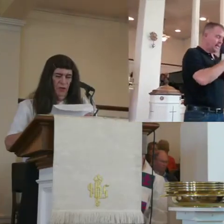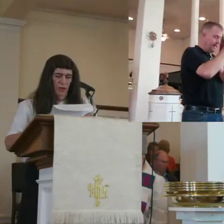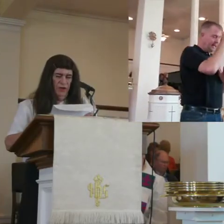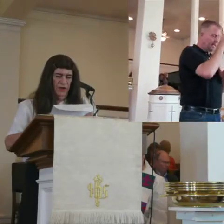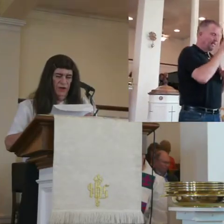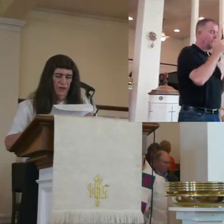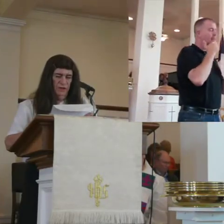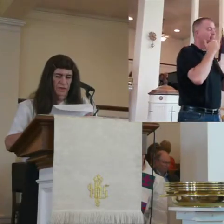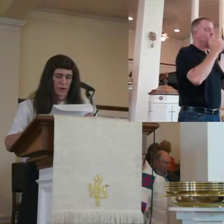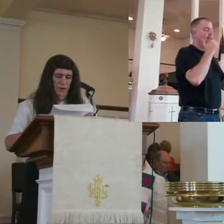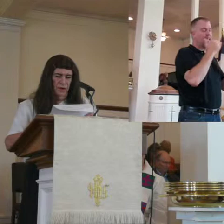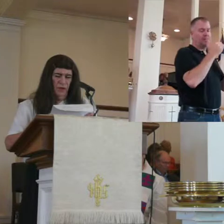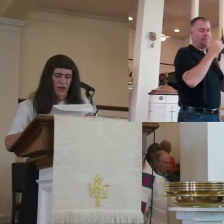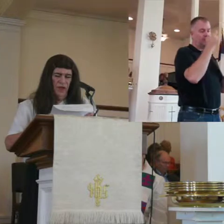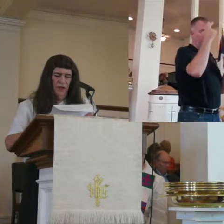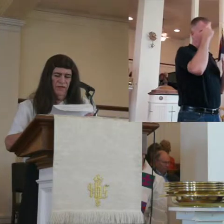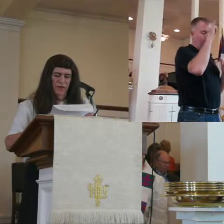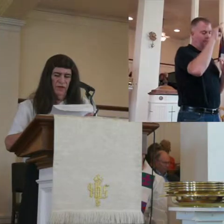Amen.